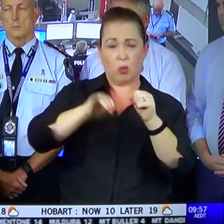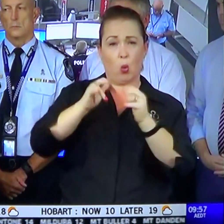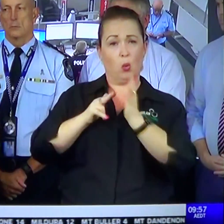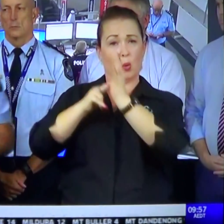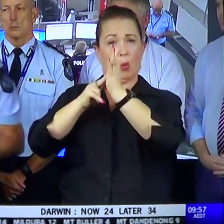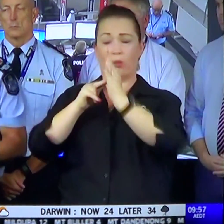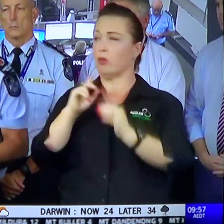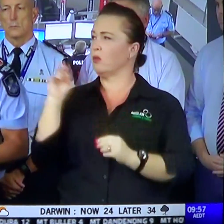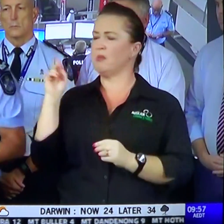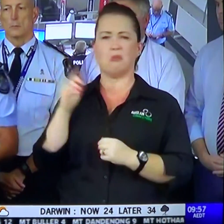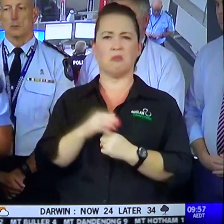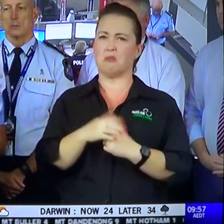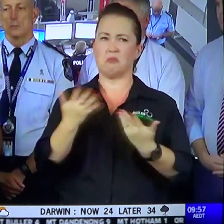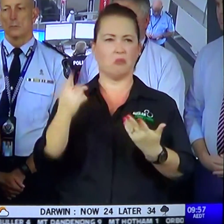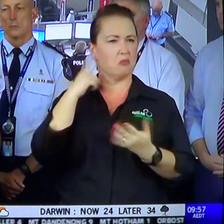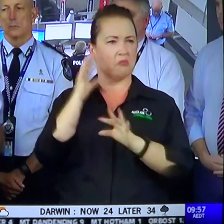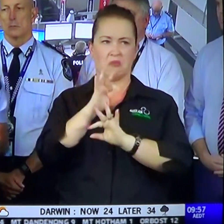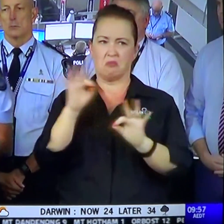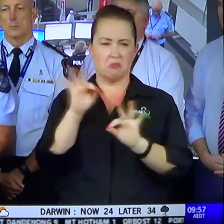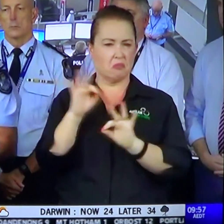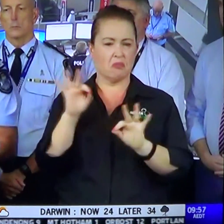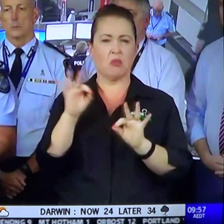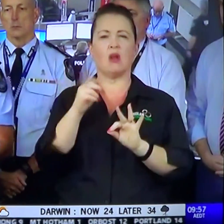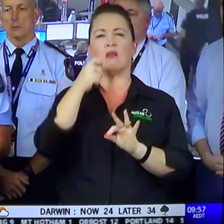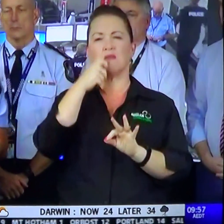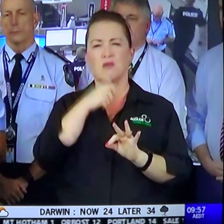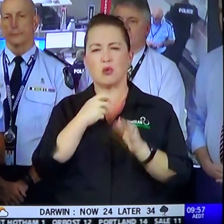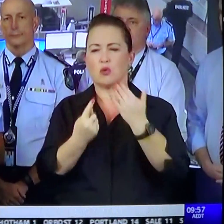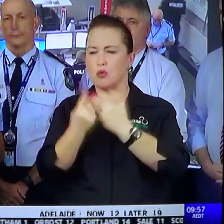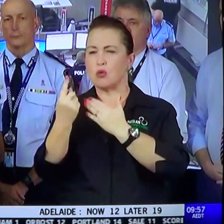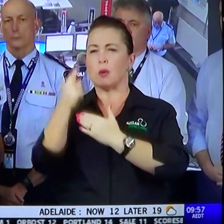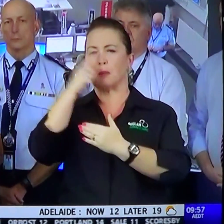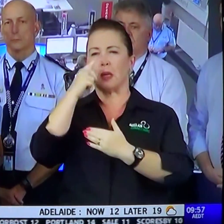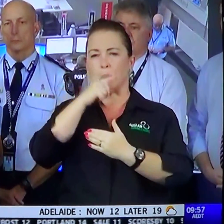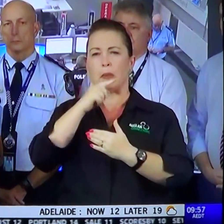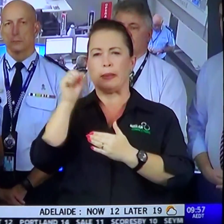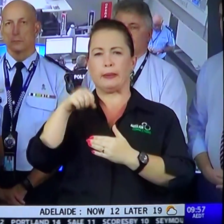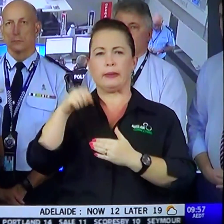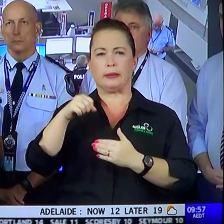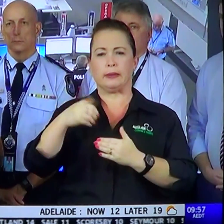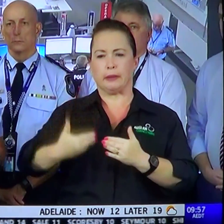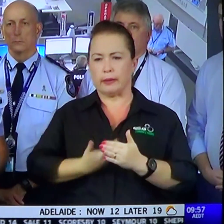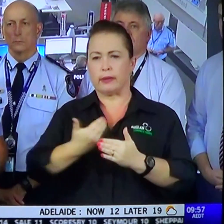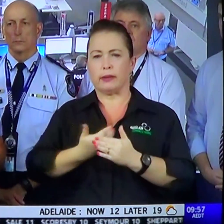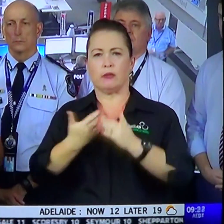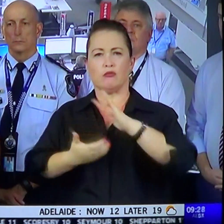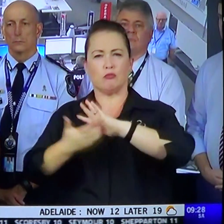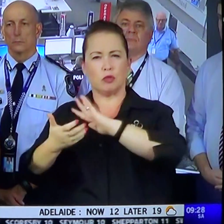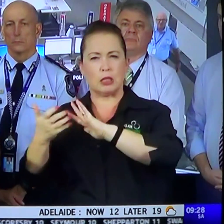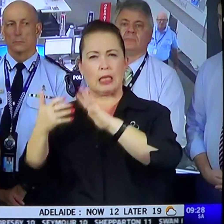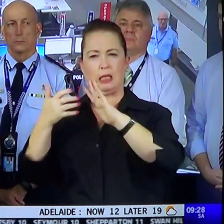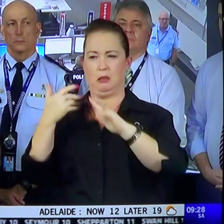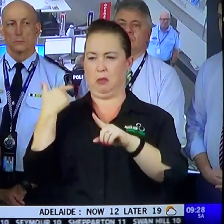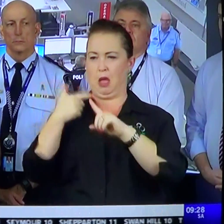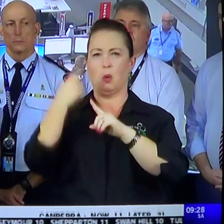Certainly, no. That hasn't been brought to my attention. We have had a couple of issues of robberies that have occurred over the last week in